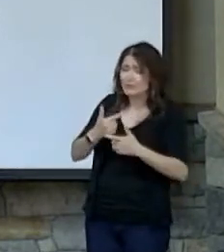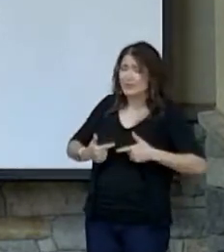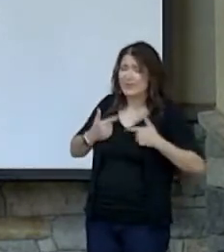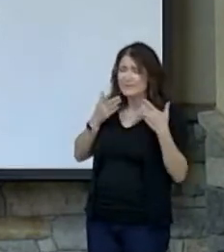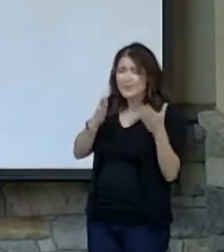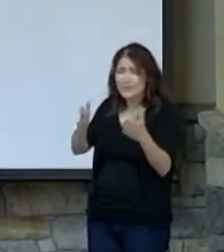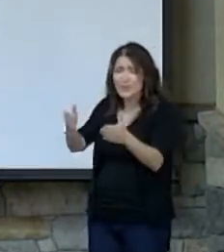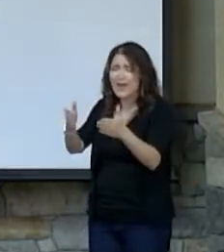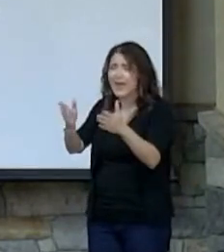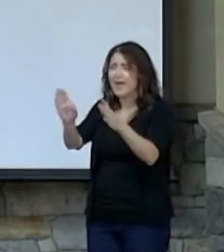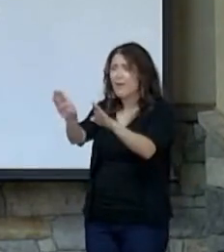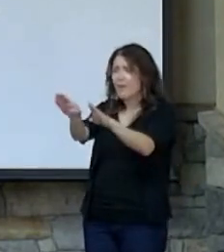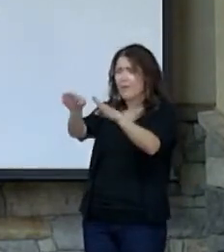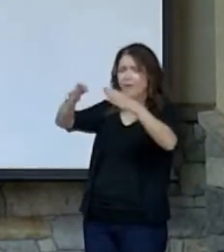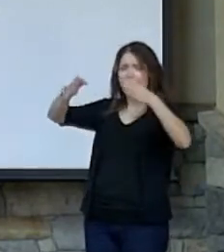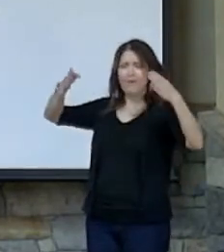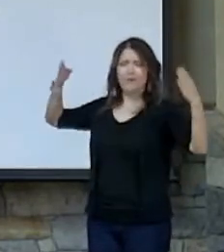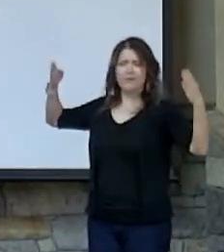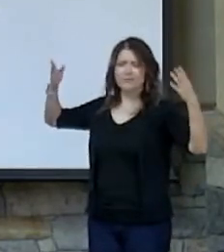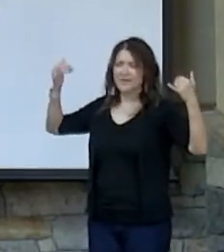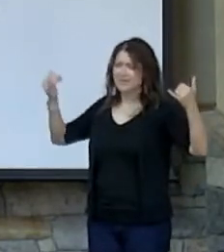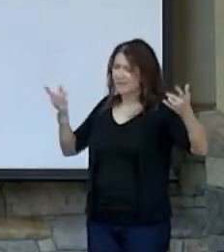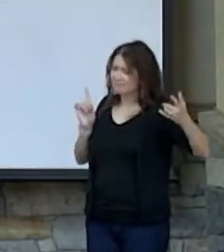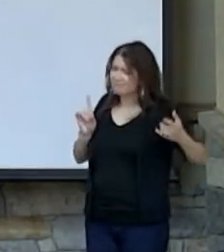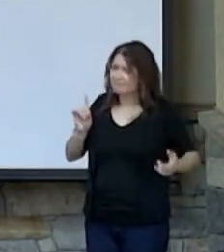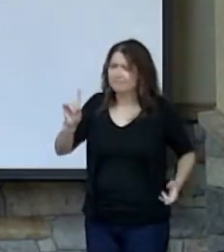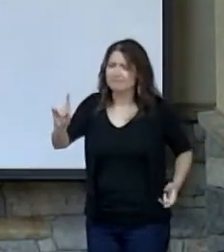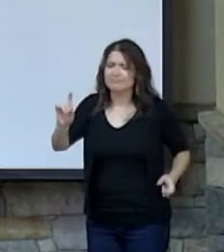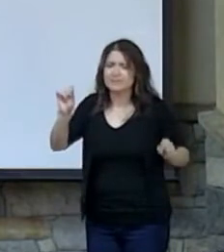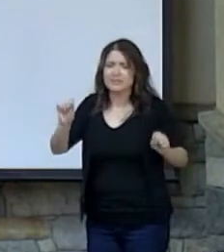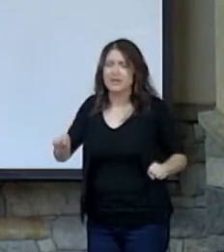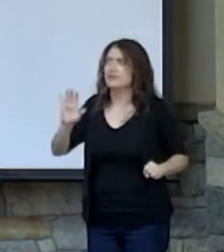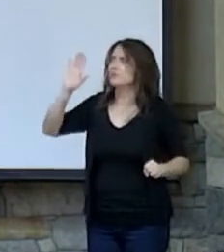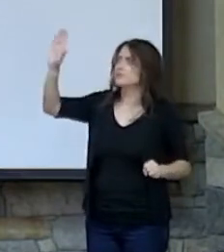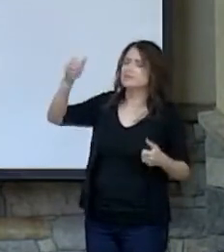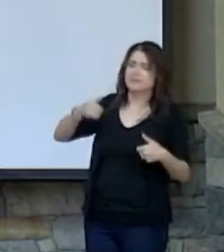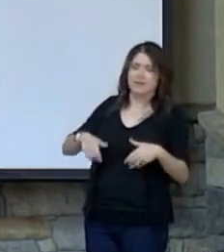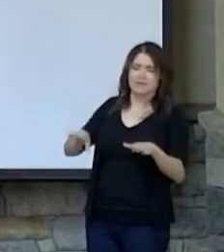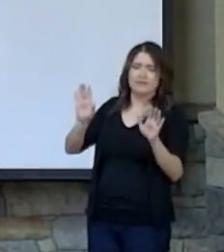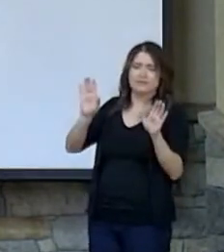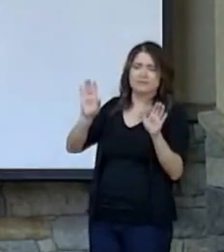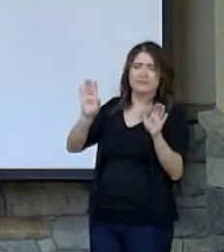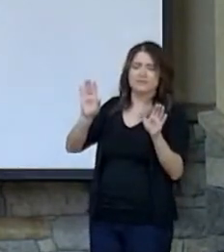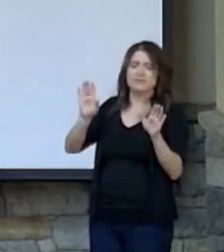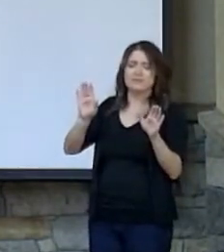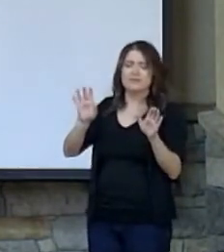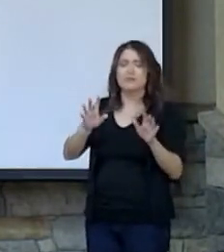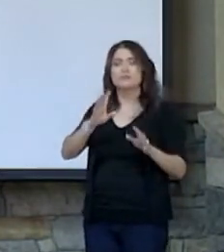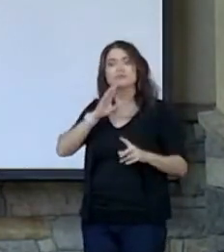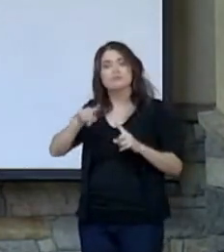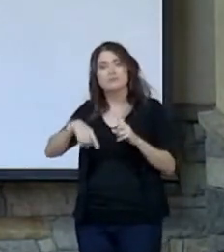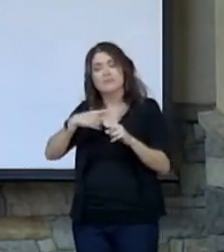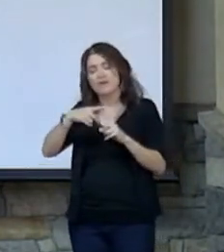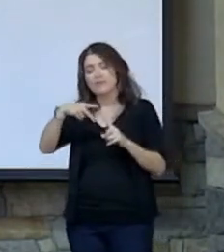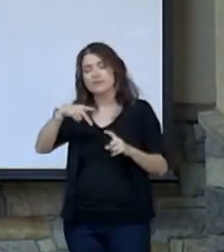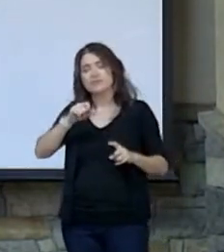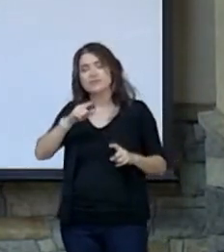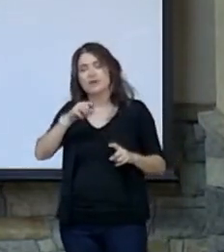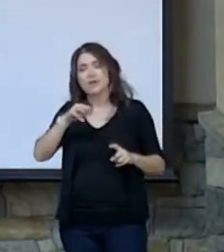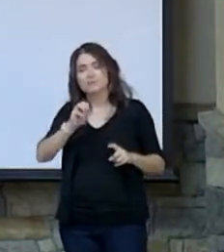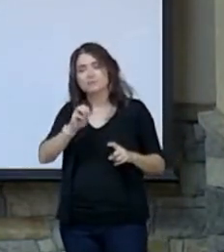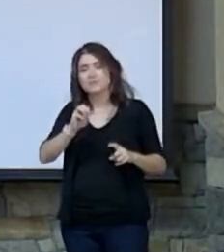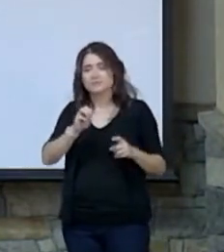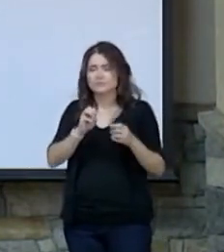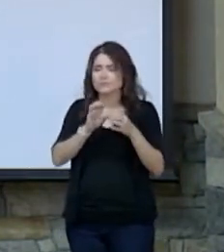been opened by his sacrifice. And what did we say the Psalms had reference to? Relationships.